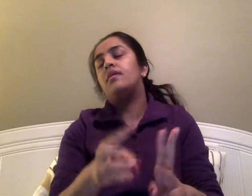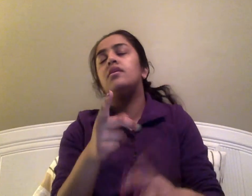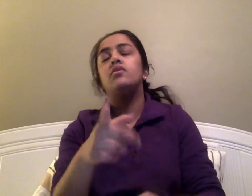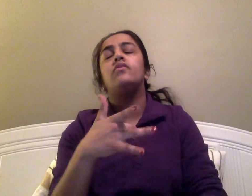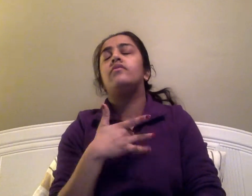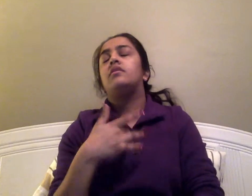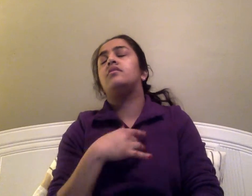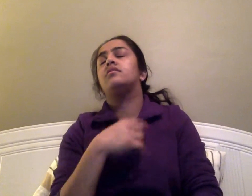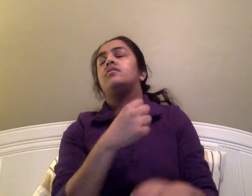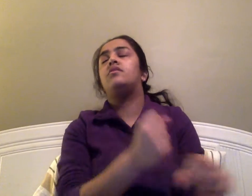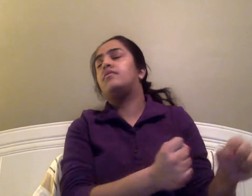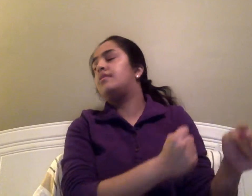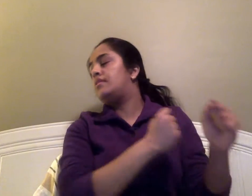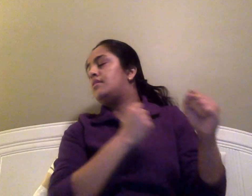felt so strong,